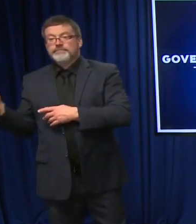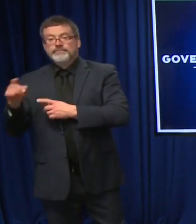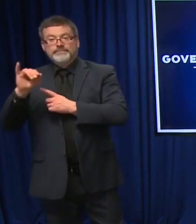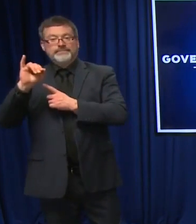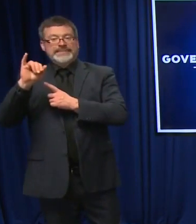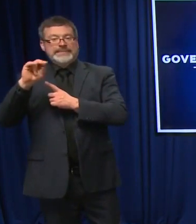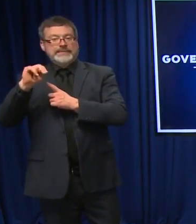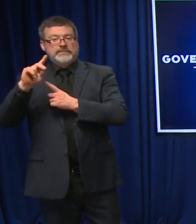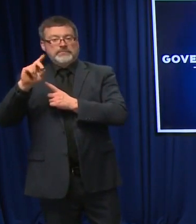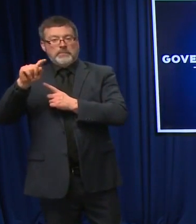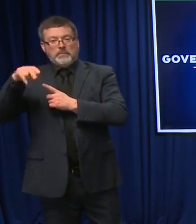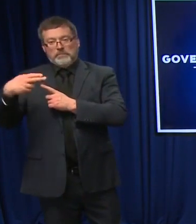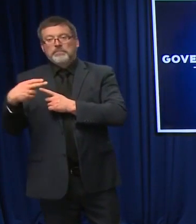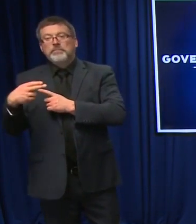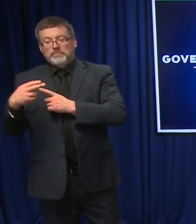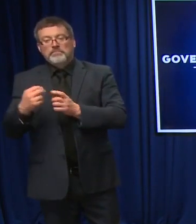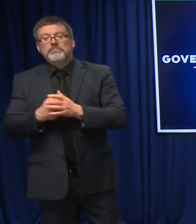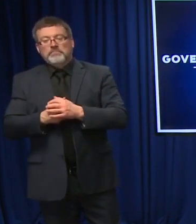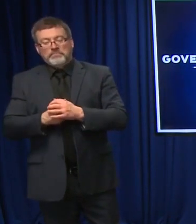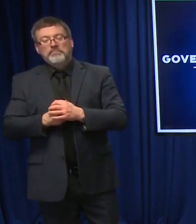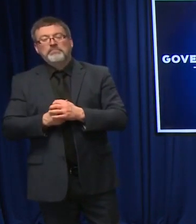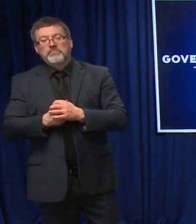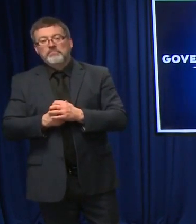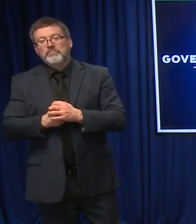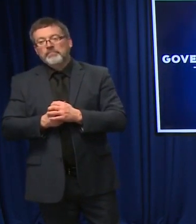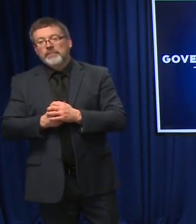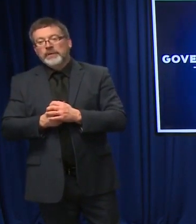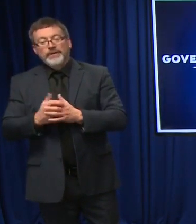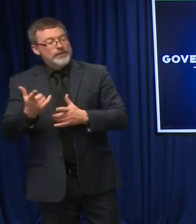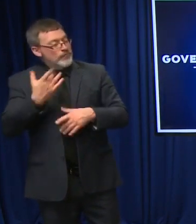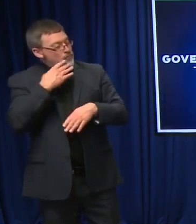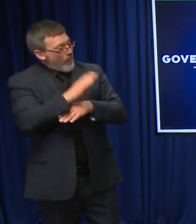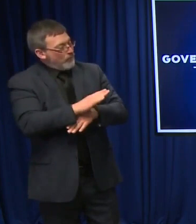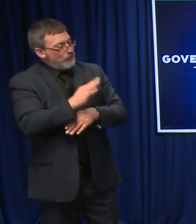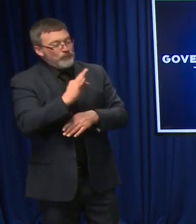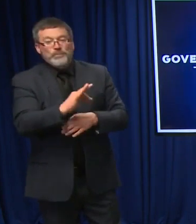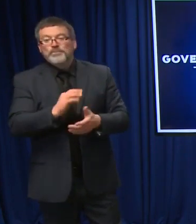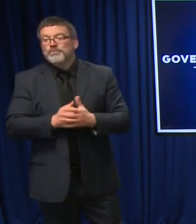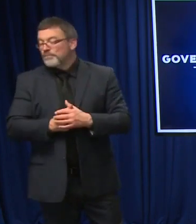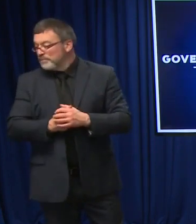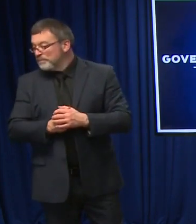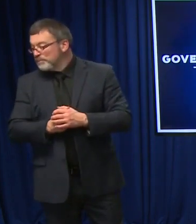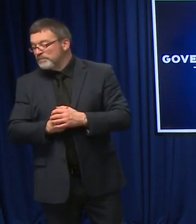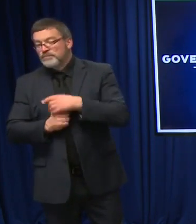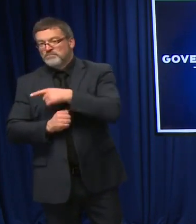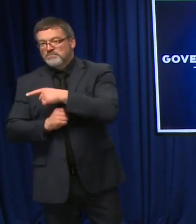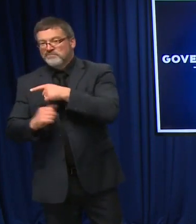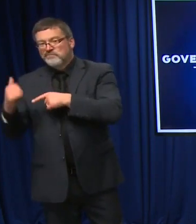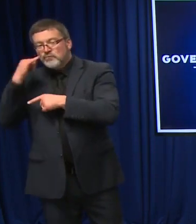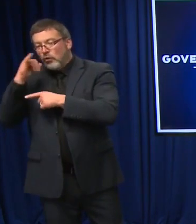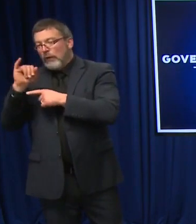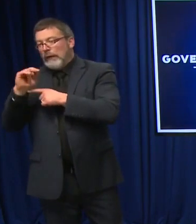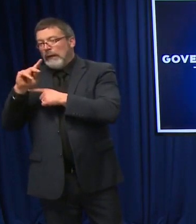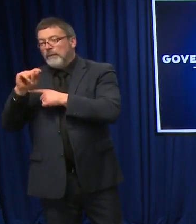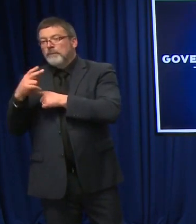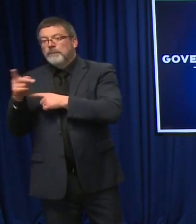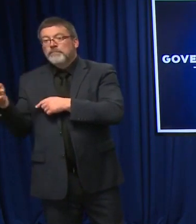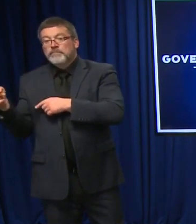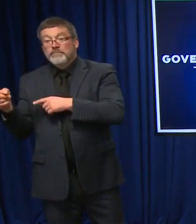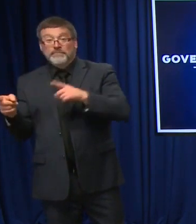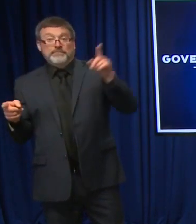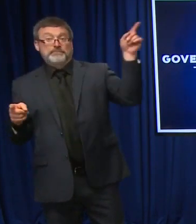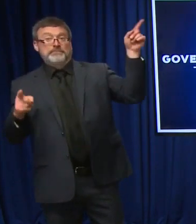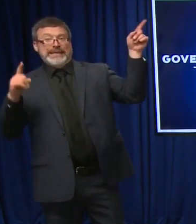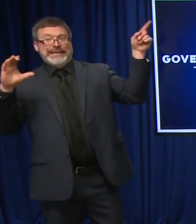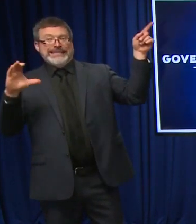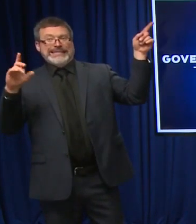Nancy, please go ahead with your question. Yeah, good afternoon, Governor. I know the CDC recommends wearing